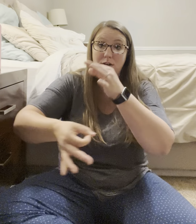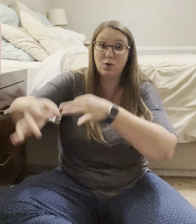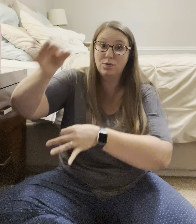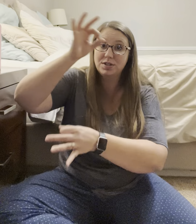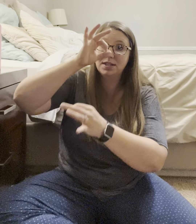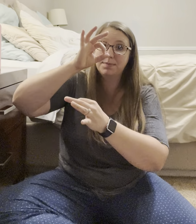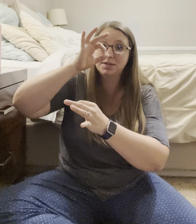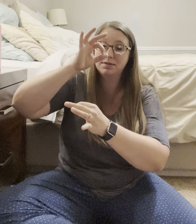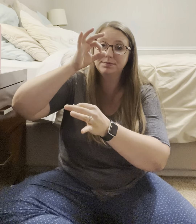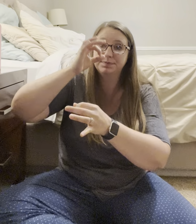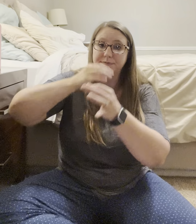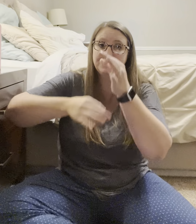Overslept.